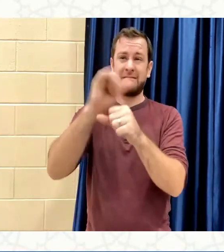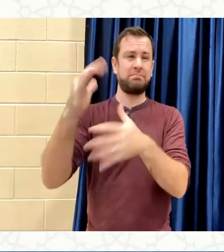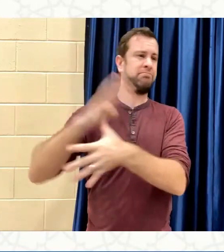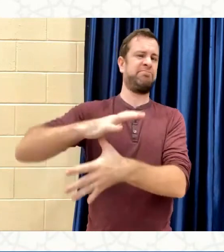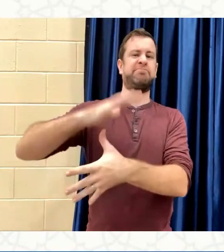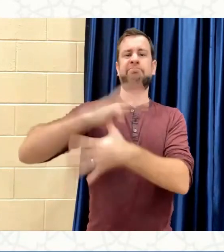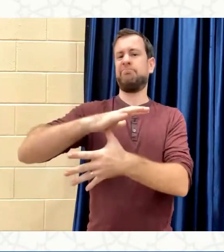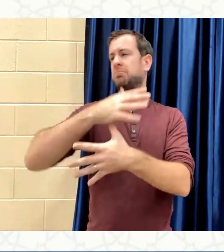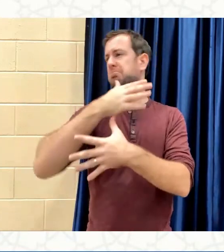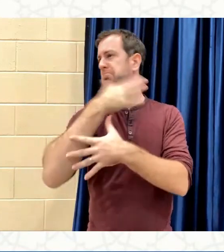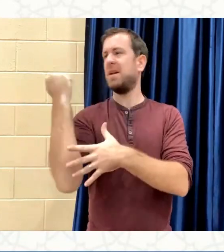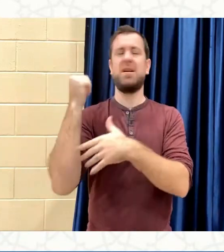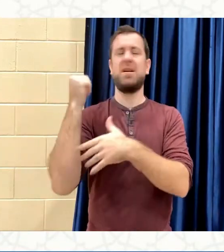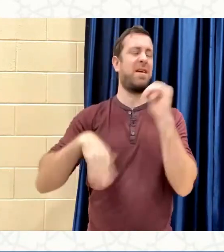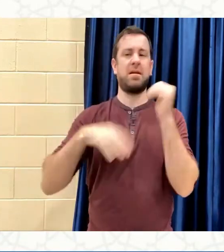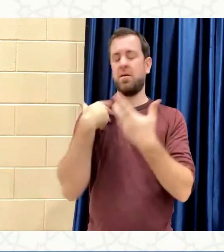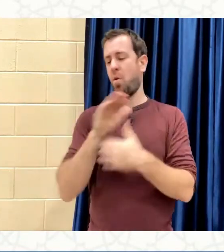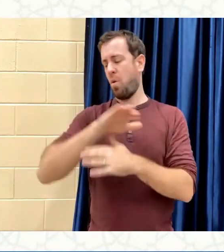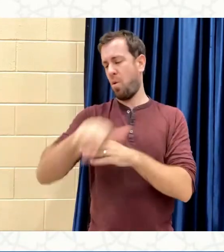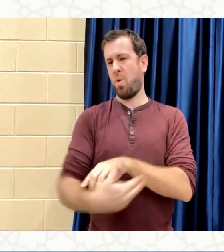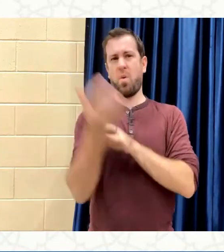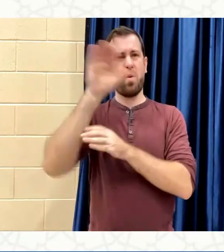standing up the whole night in worship.